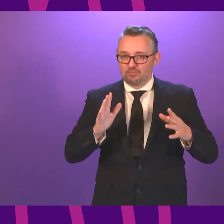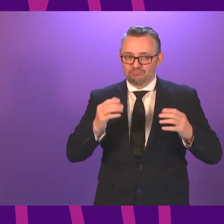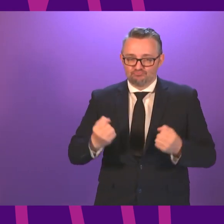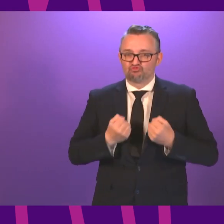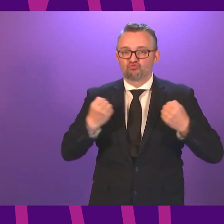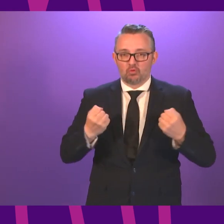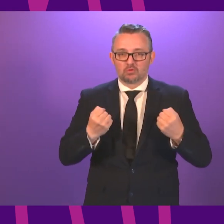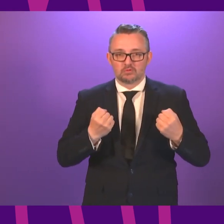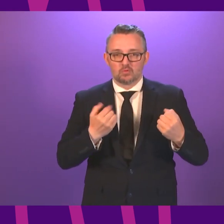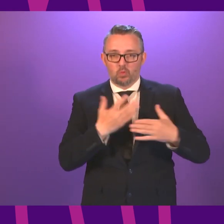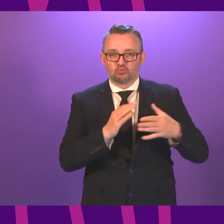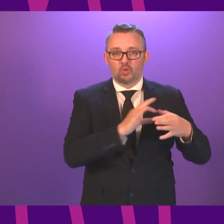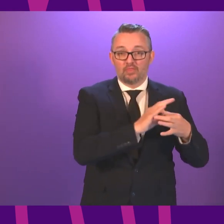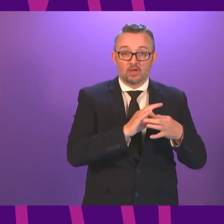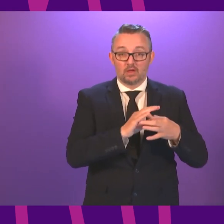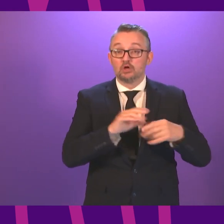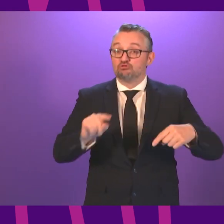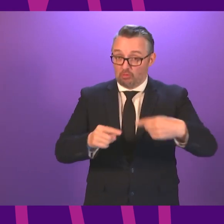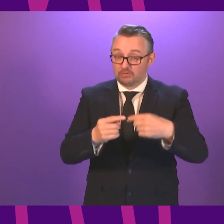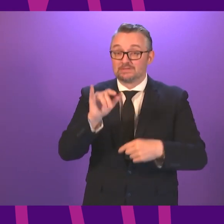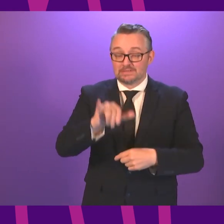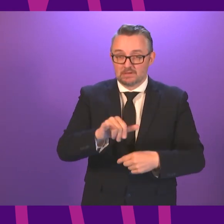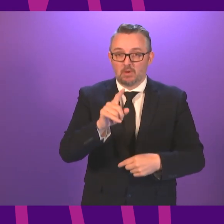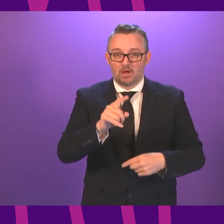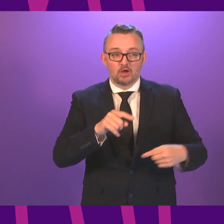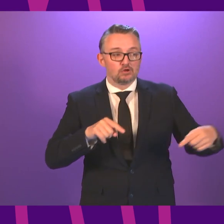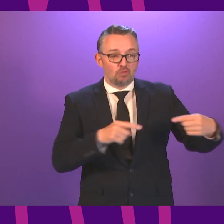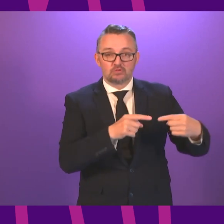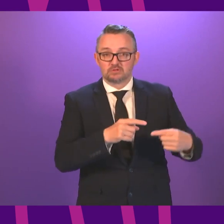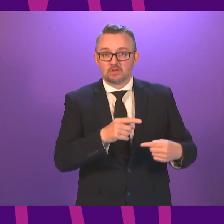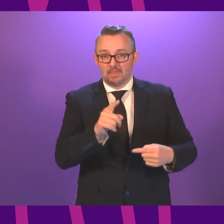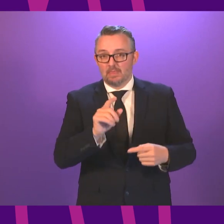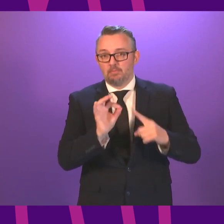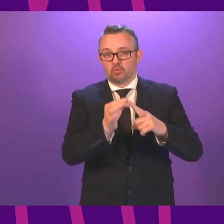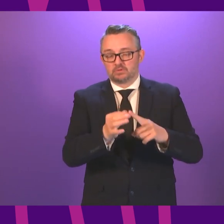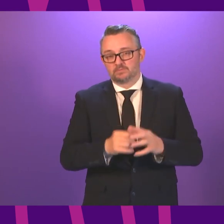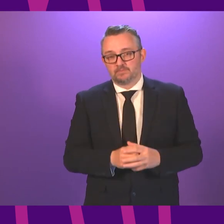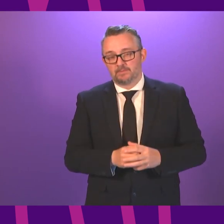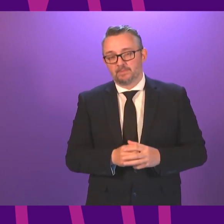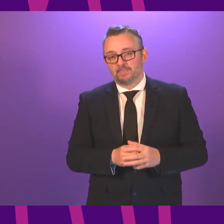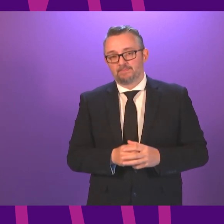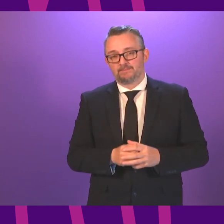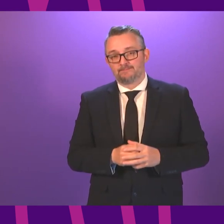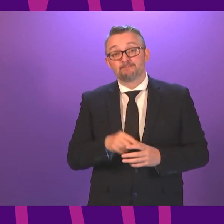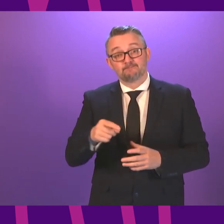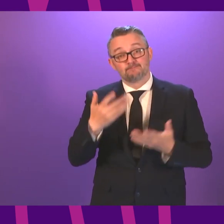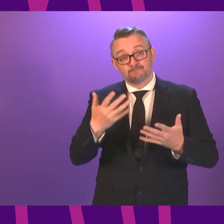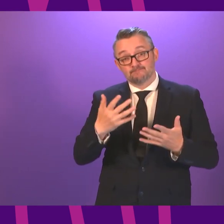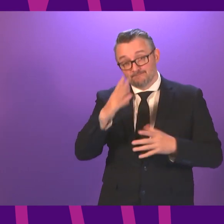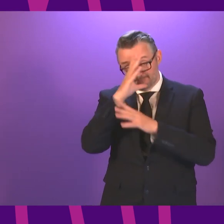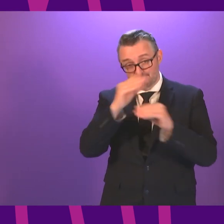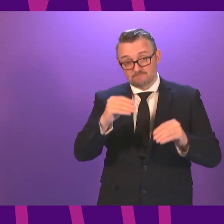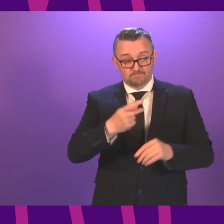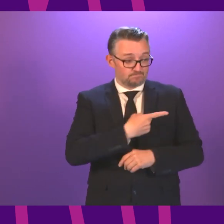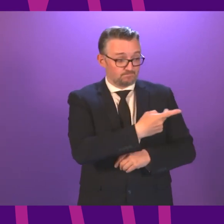And given the challenges we face, that is a good thing. It is also the whole point. It is worth noting, perhaps, that neither of us